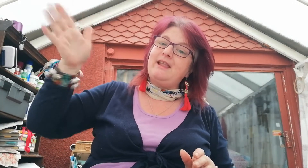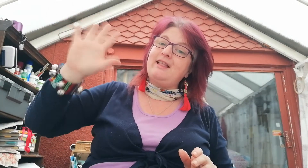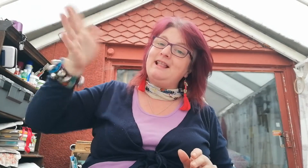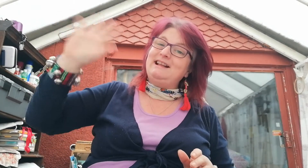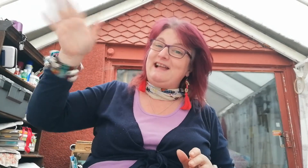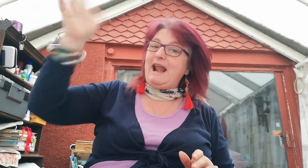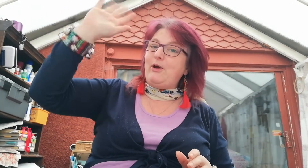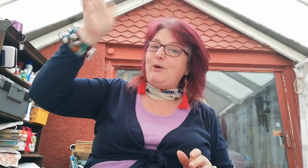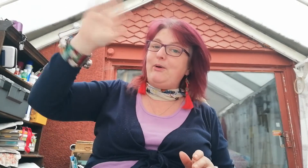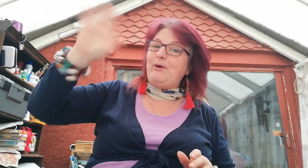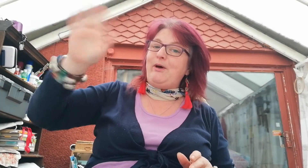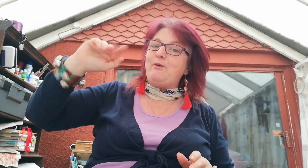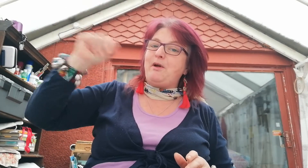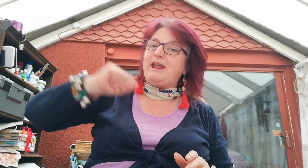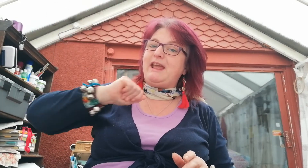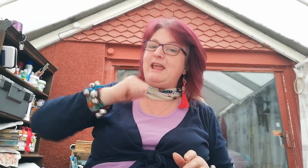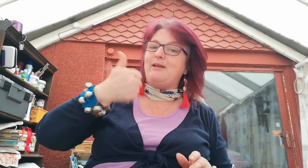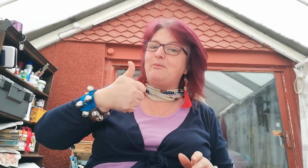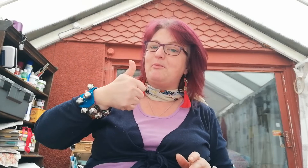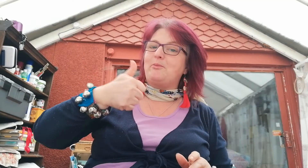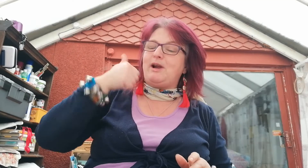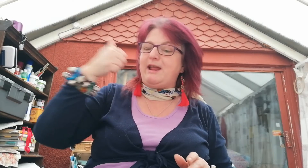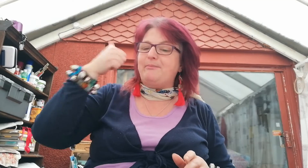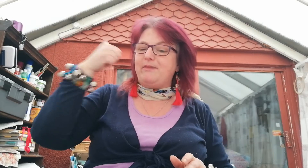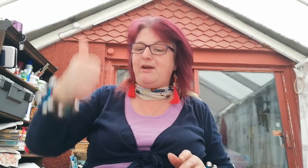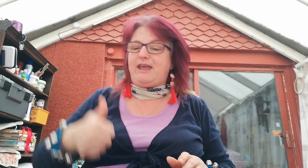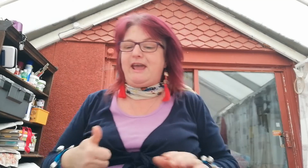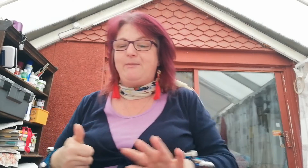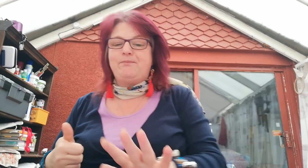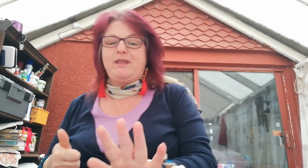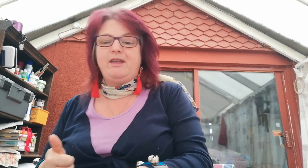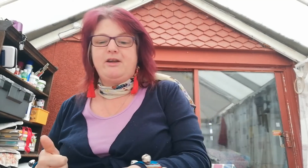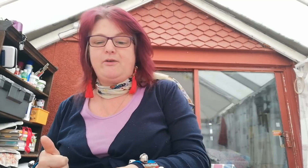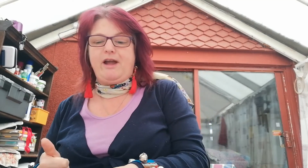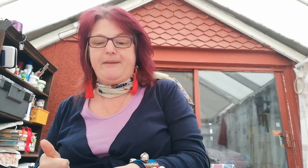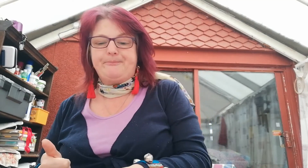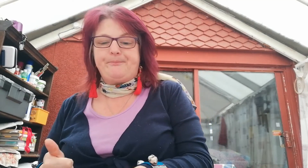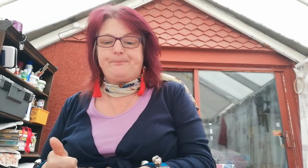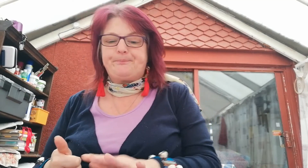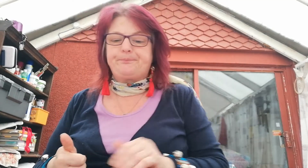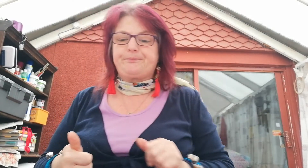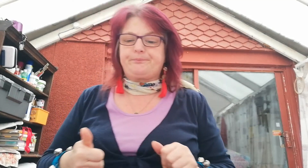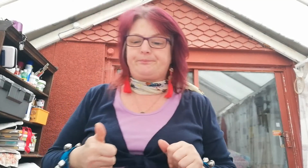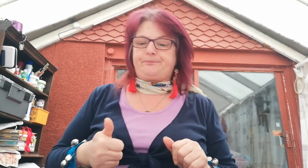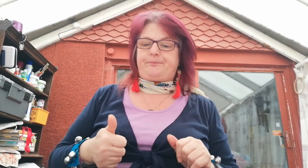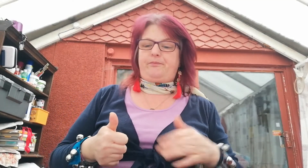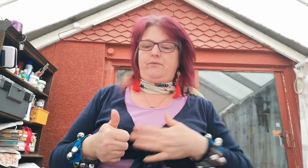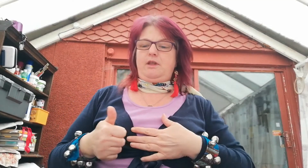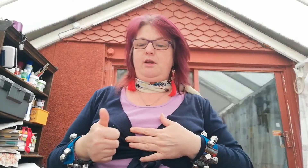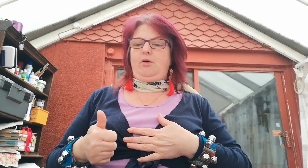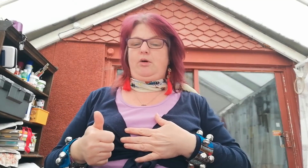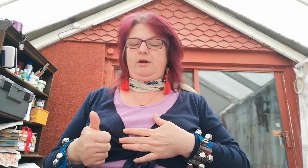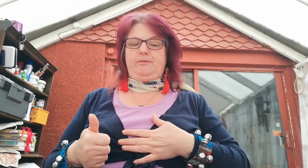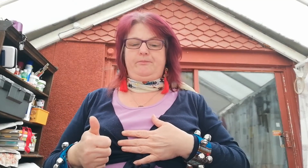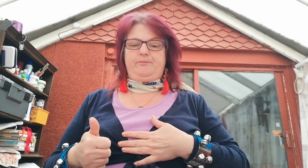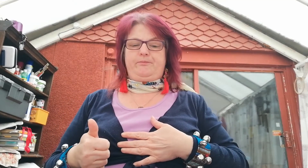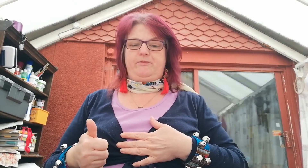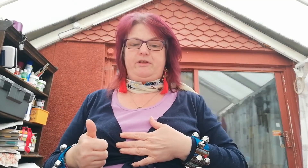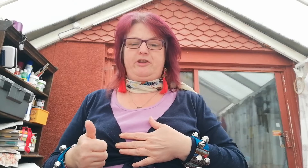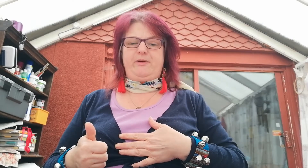Hello everybody! Brilliant. Okay. Right. Oh, too